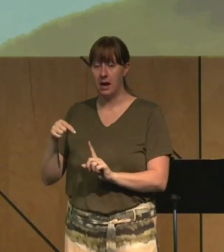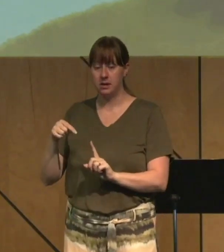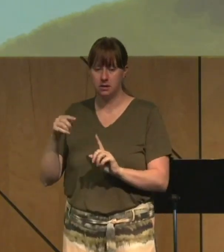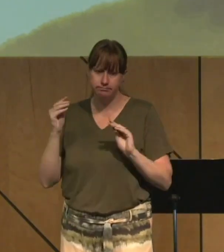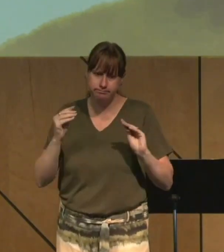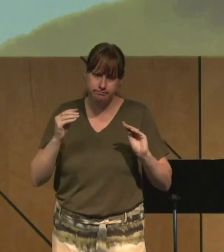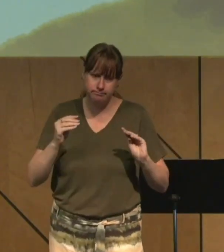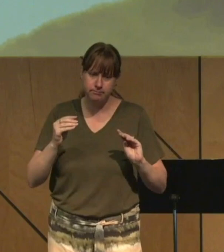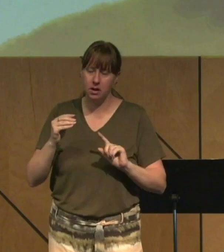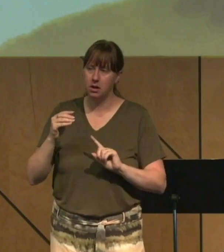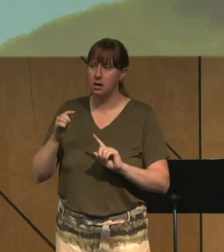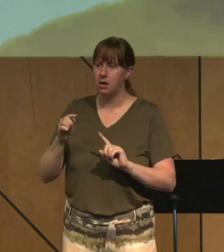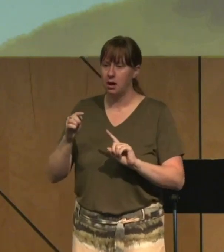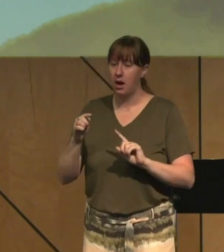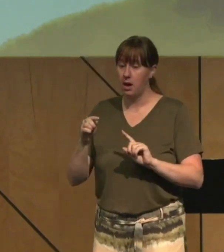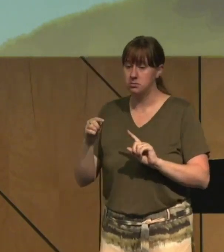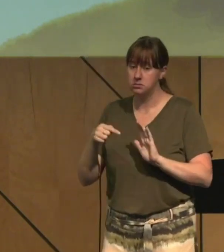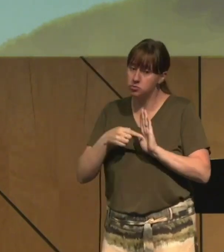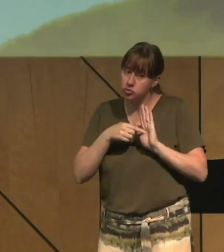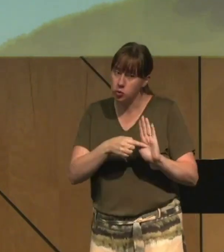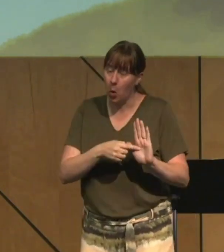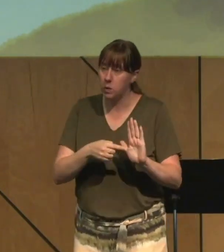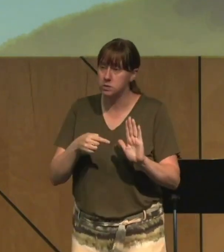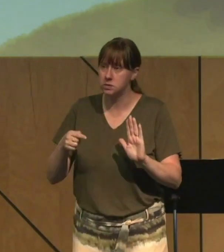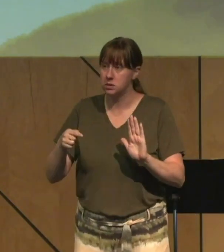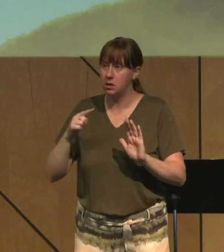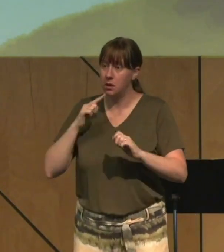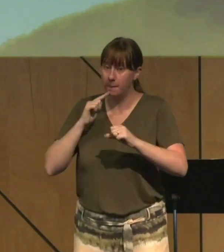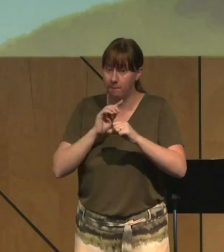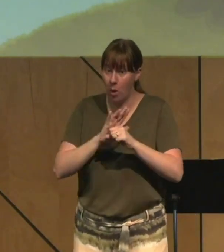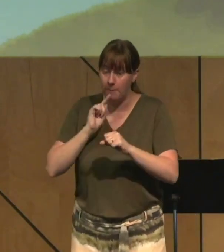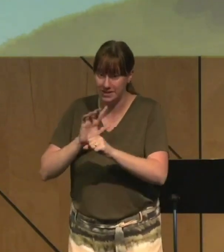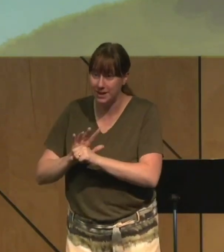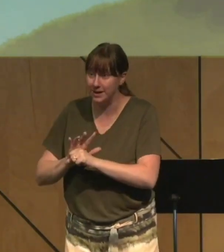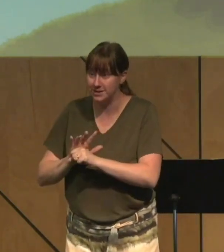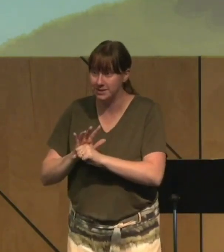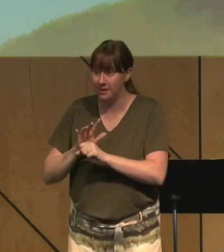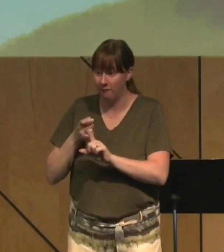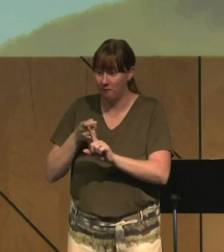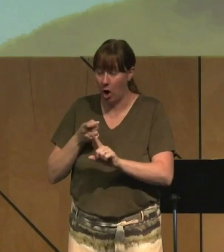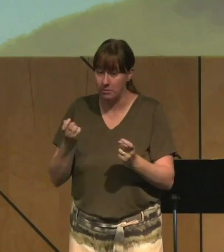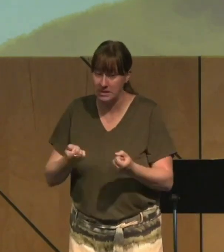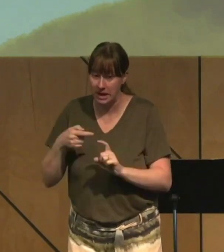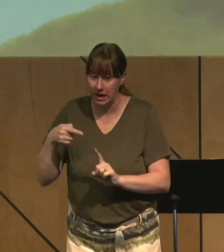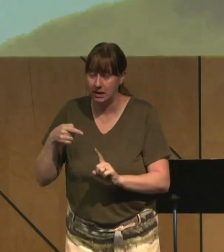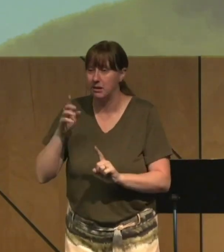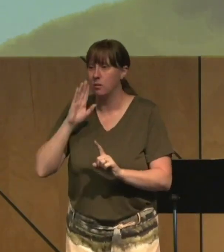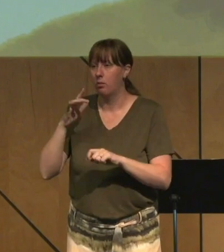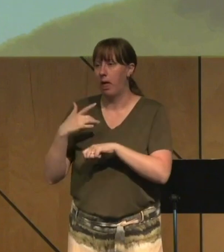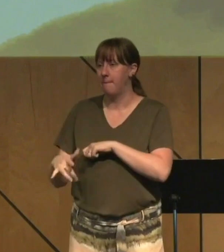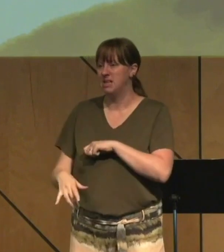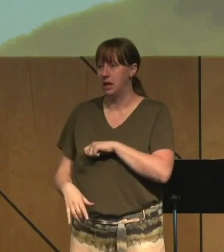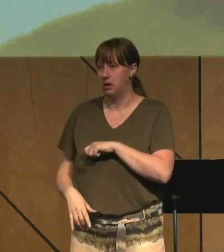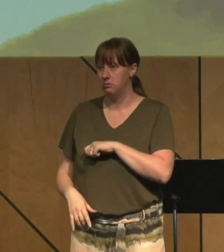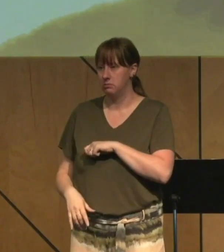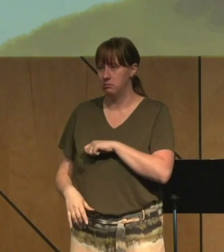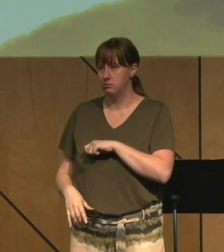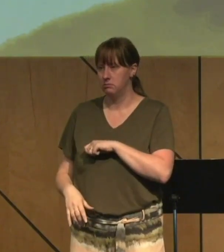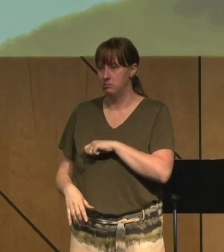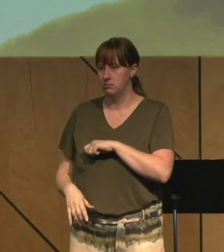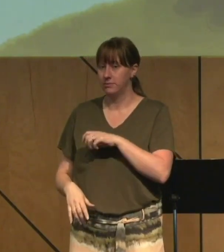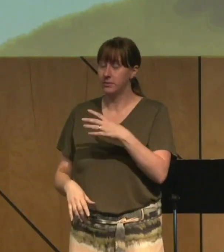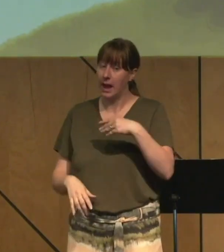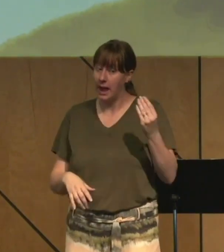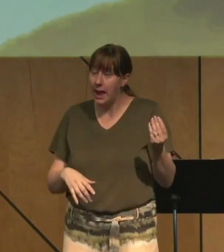the empty promises of sexual sin. And he also highlights like the